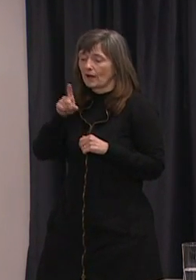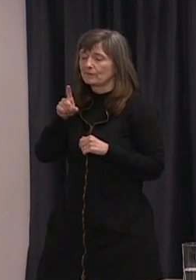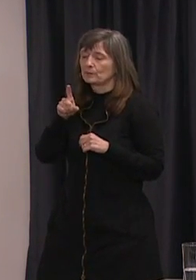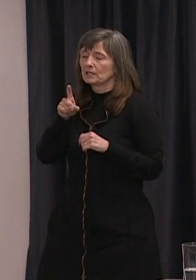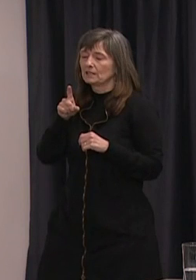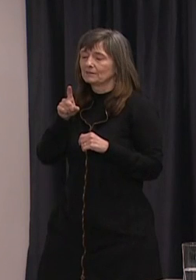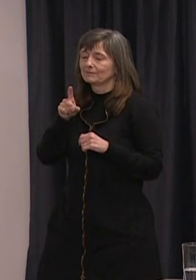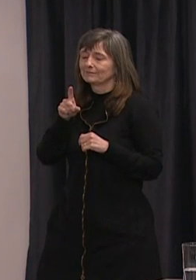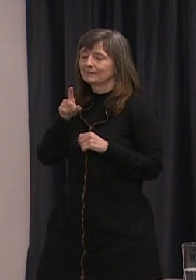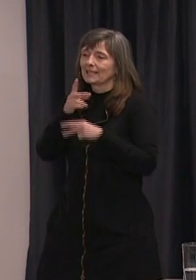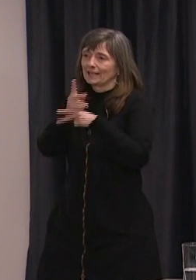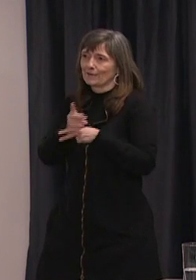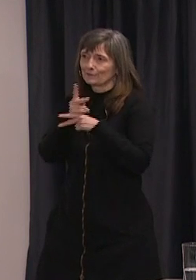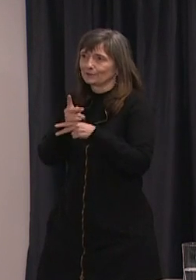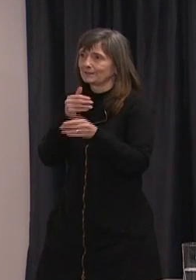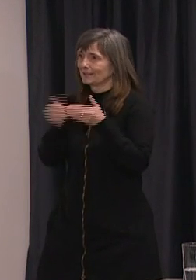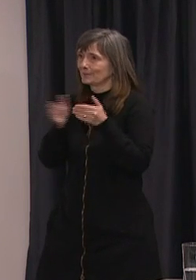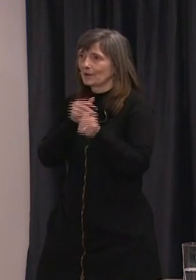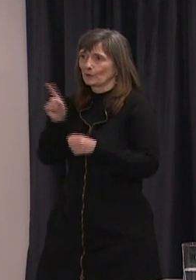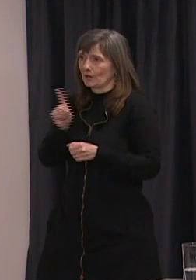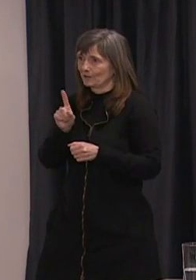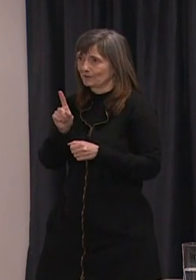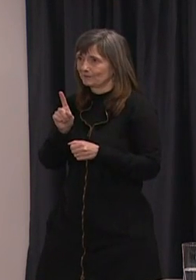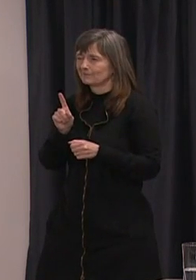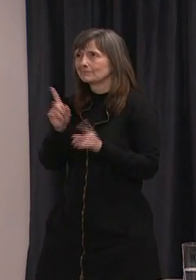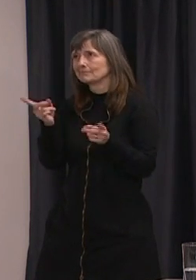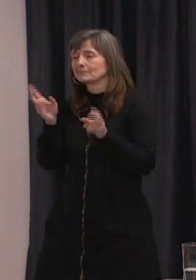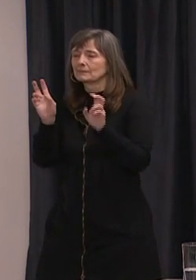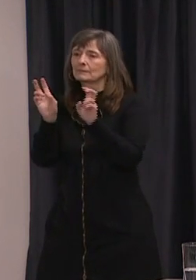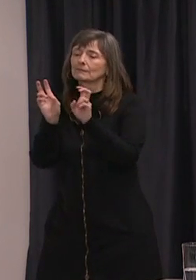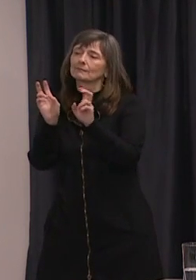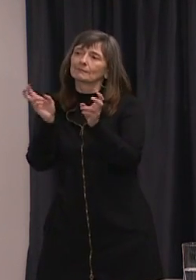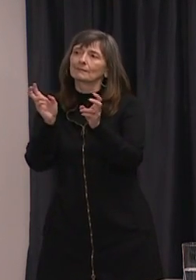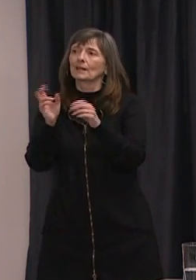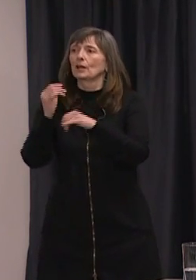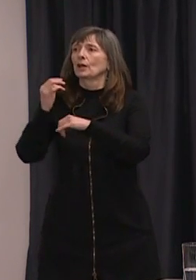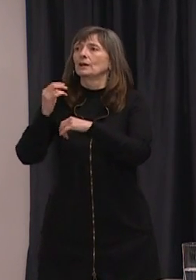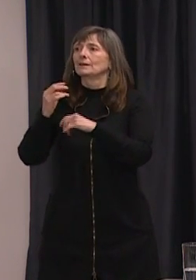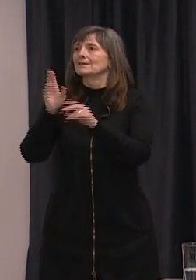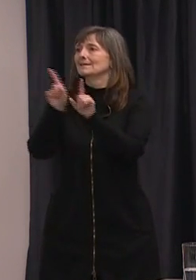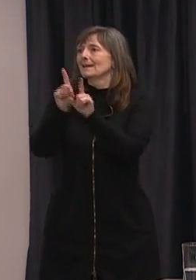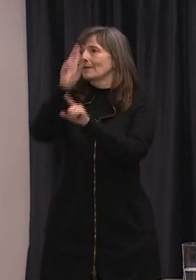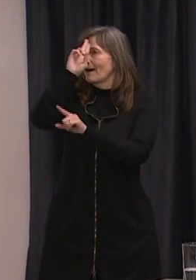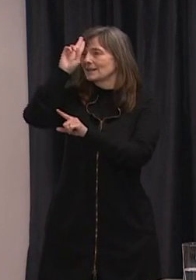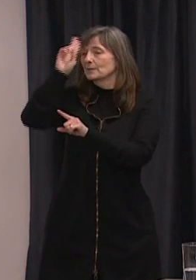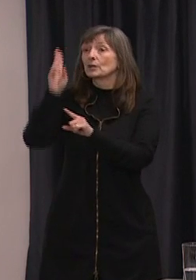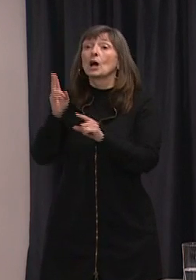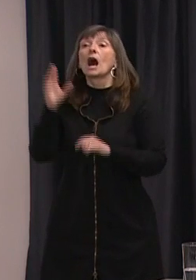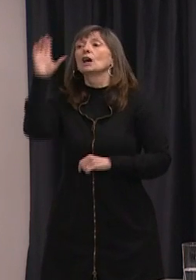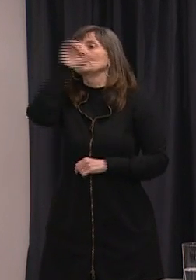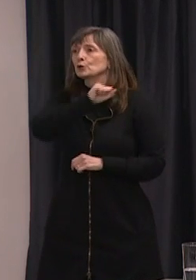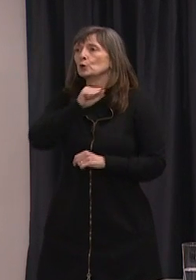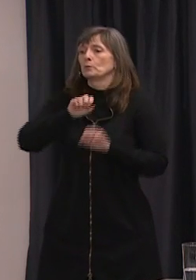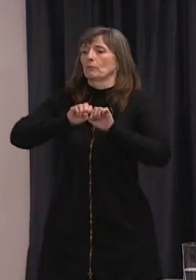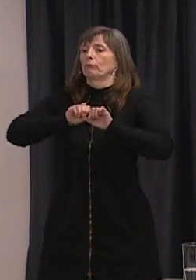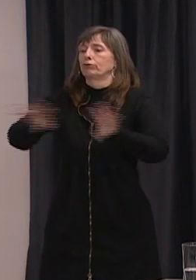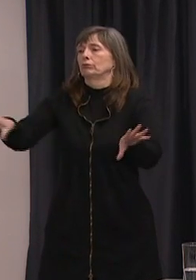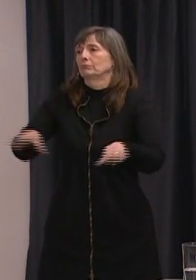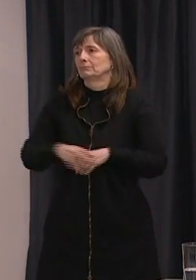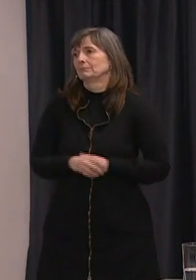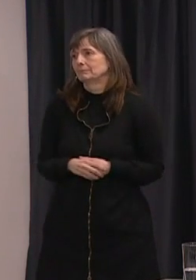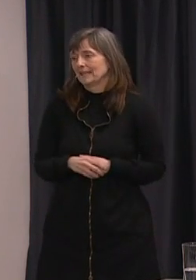So it's almost like what we call universal precautions in what we practice in hospitals. So we just assume that